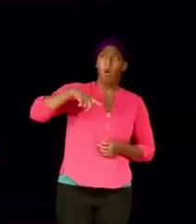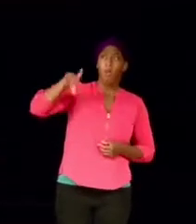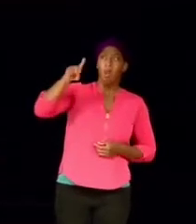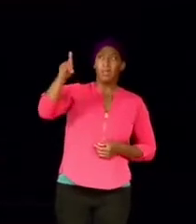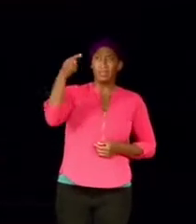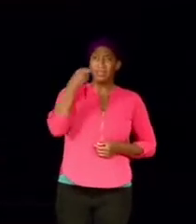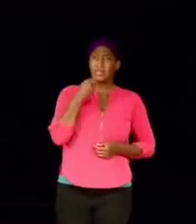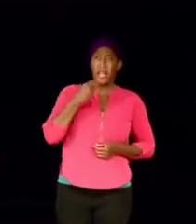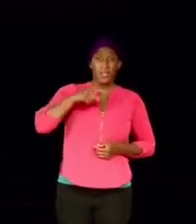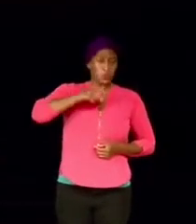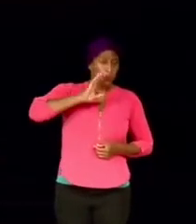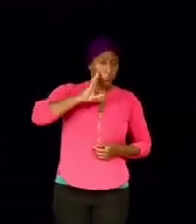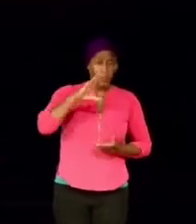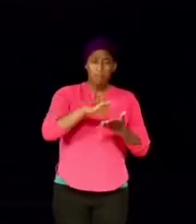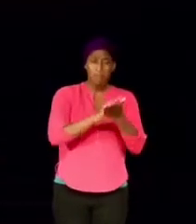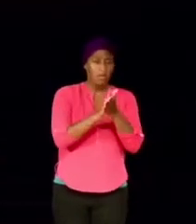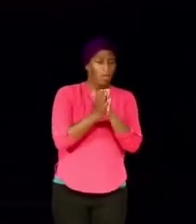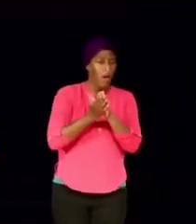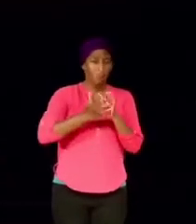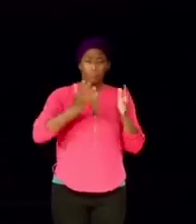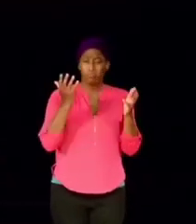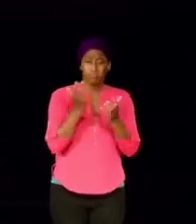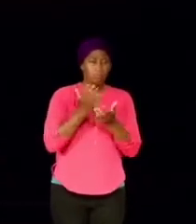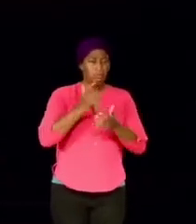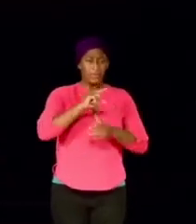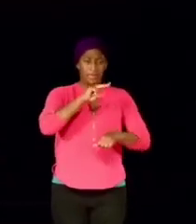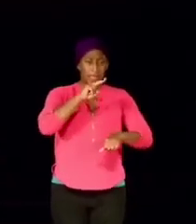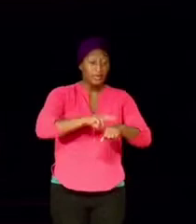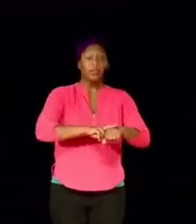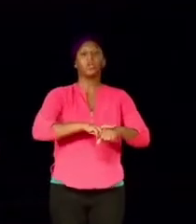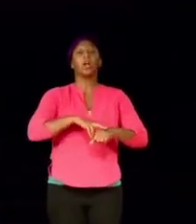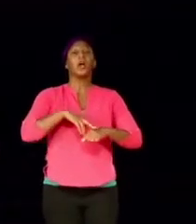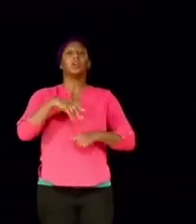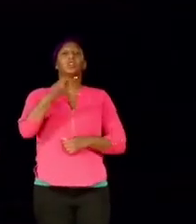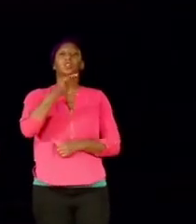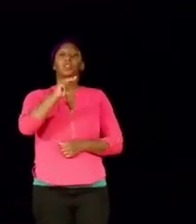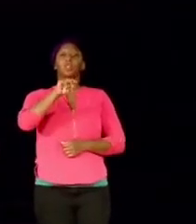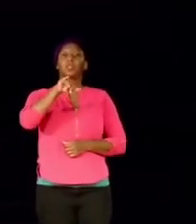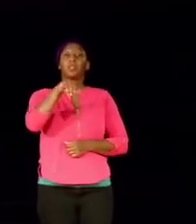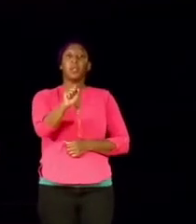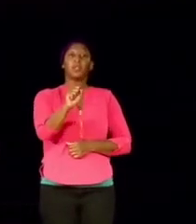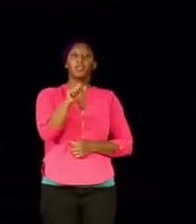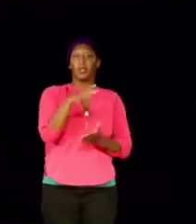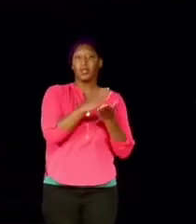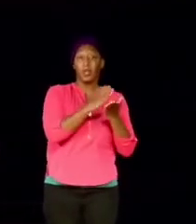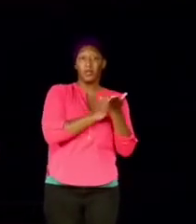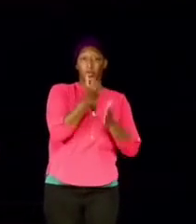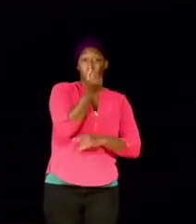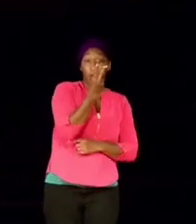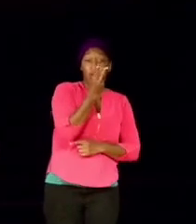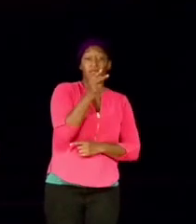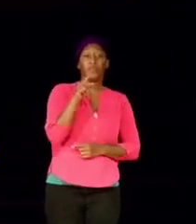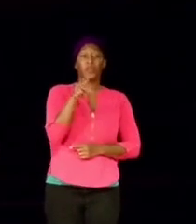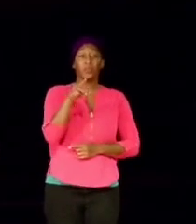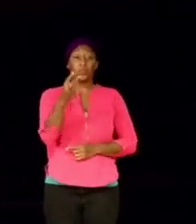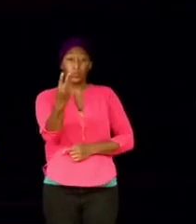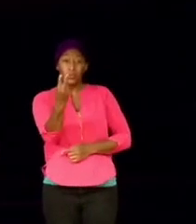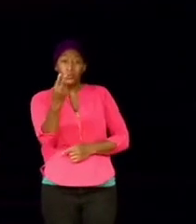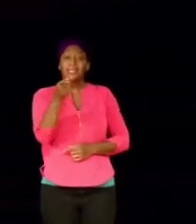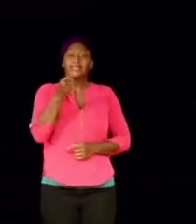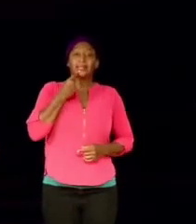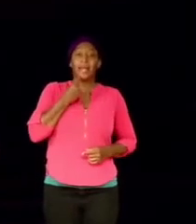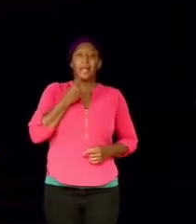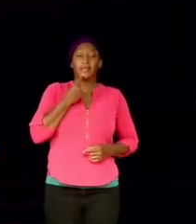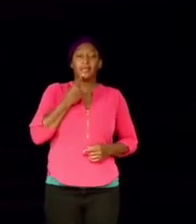a great nation out of him. Genesis chapter 12 at verse number two, it said it plainly. I